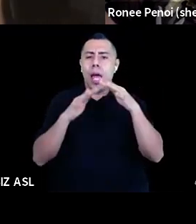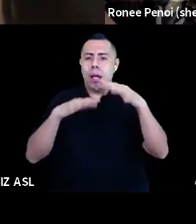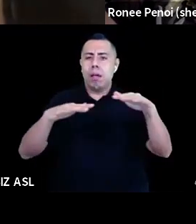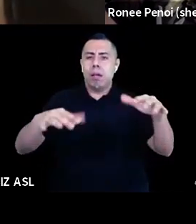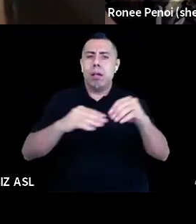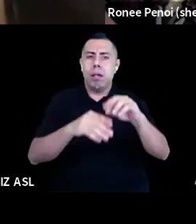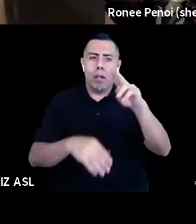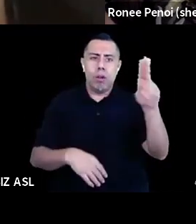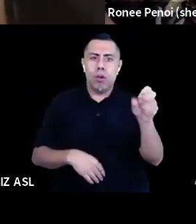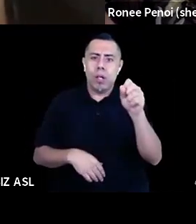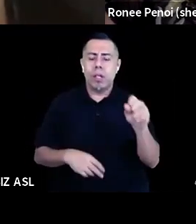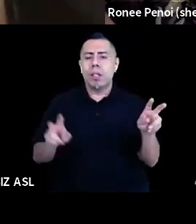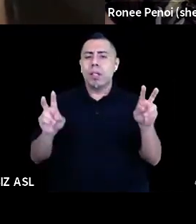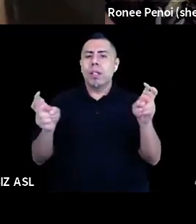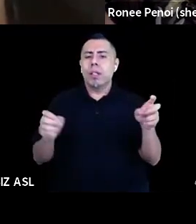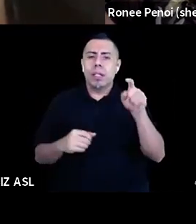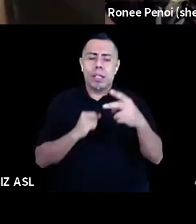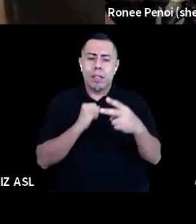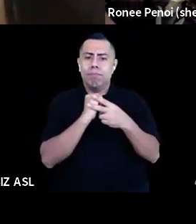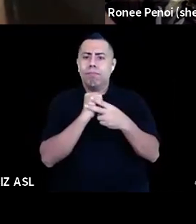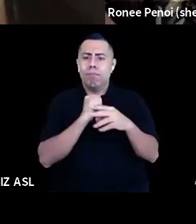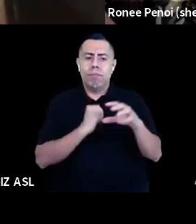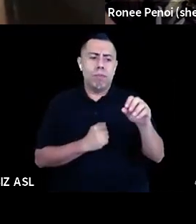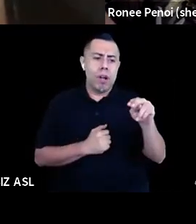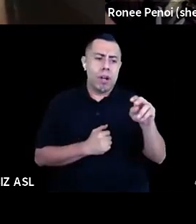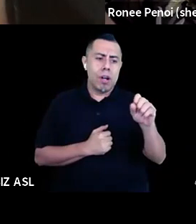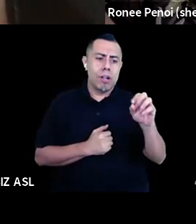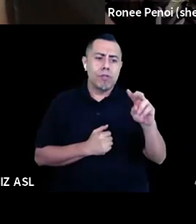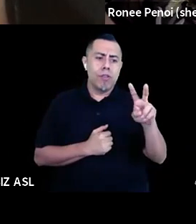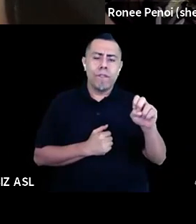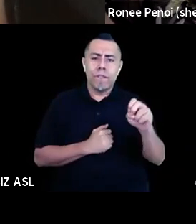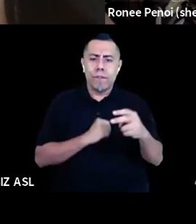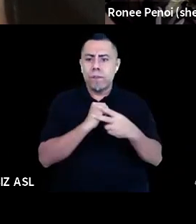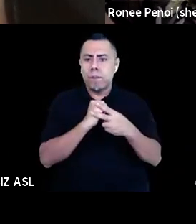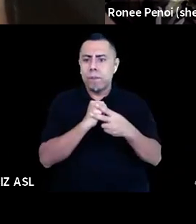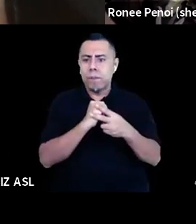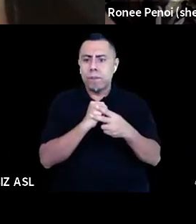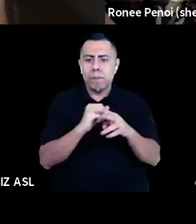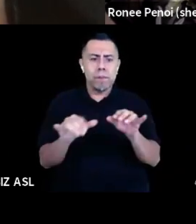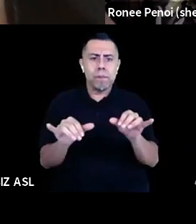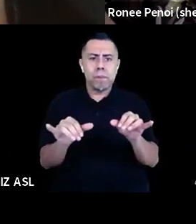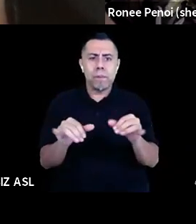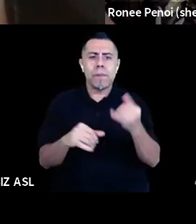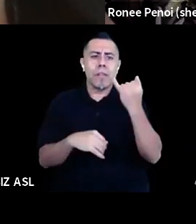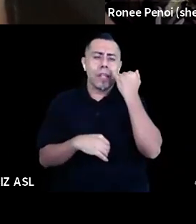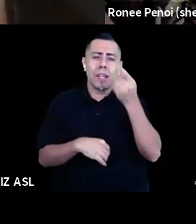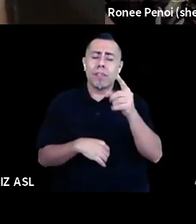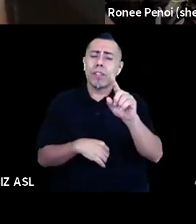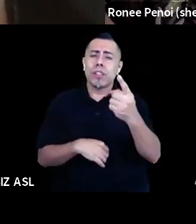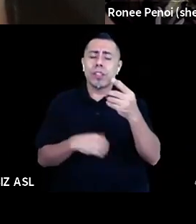need of conservation or in need of preservation. And if you just do some, and Googling and look at the sort